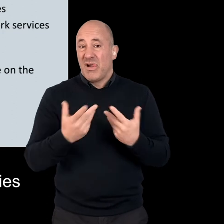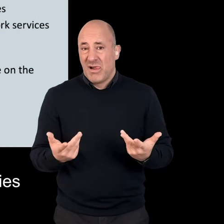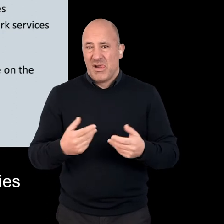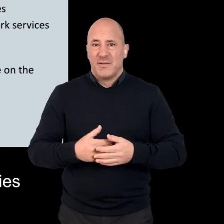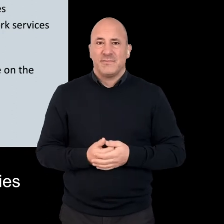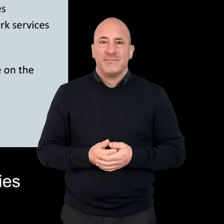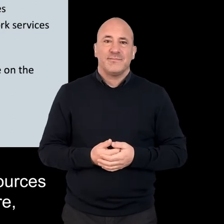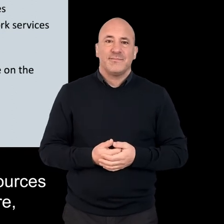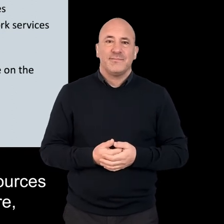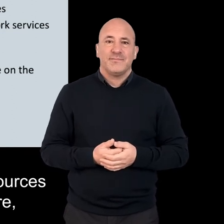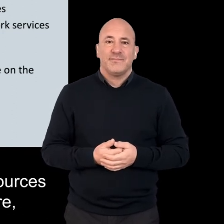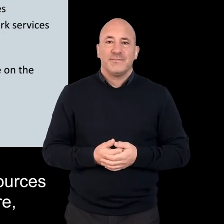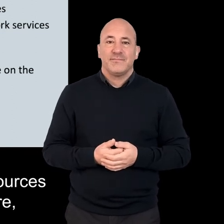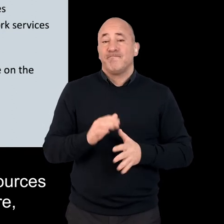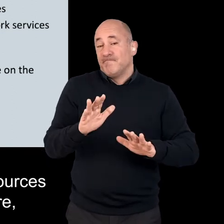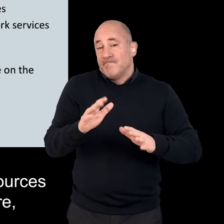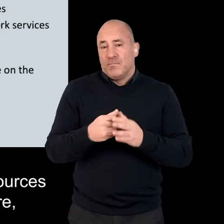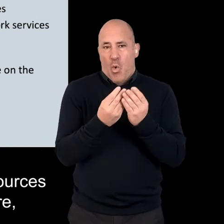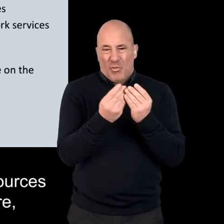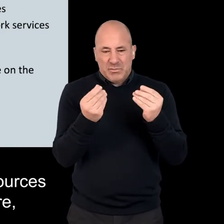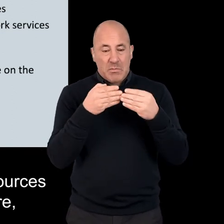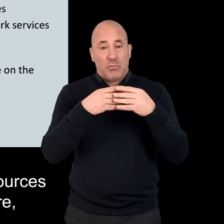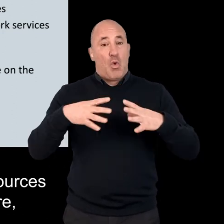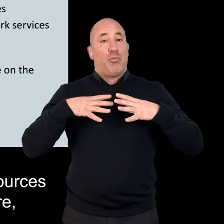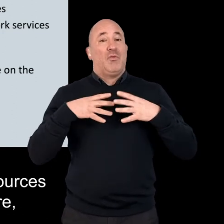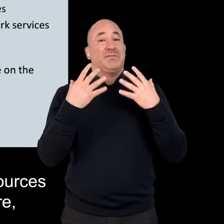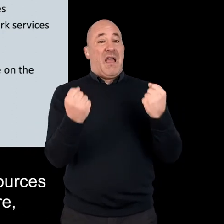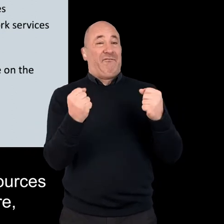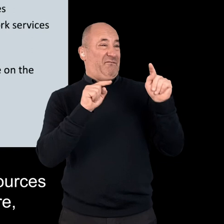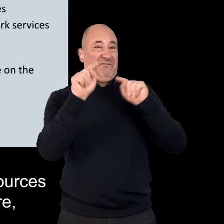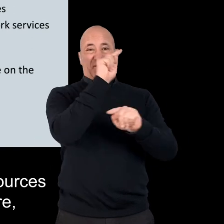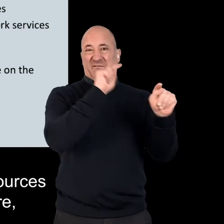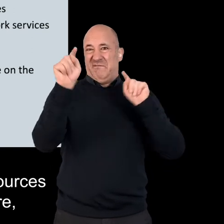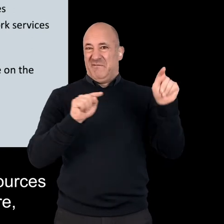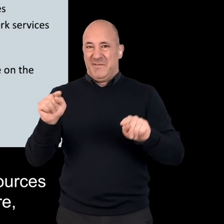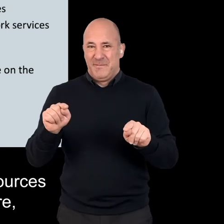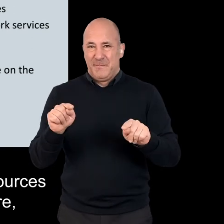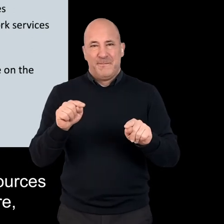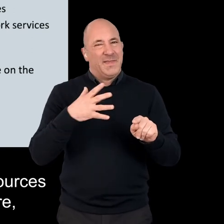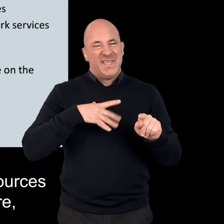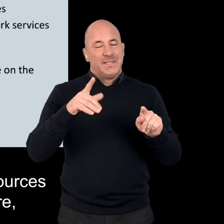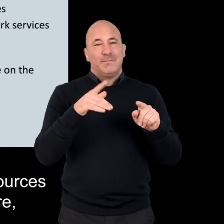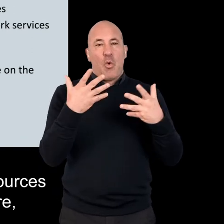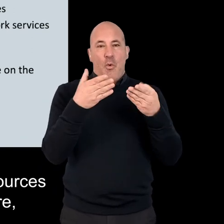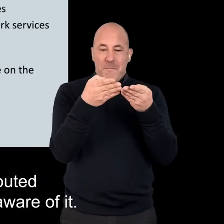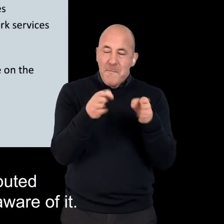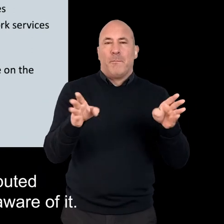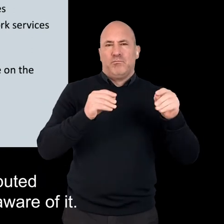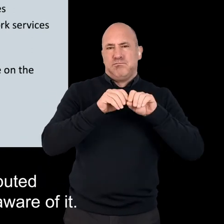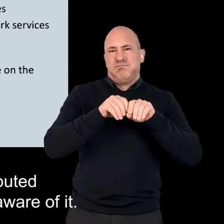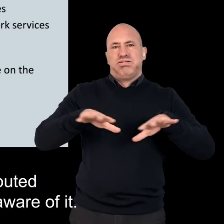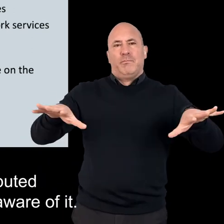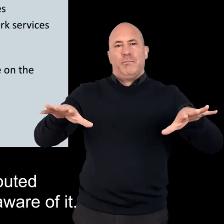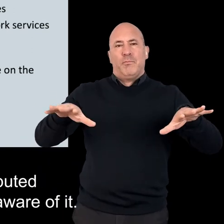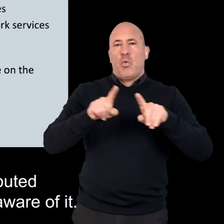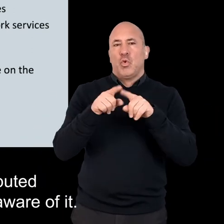disabled people. And although there are some resources and guidance already out there, it needs to